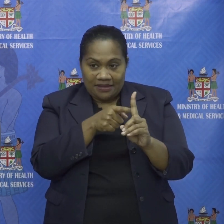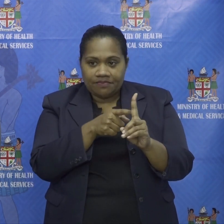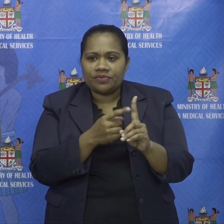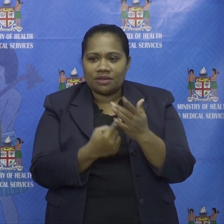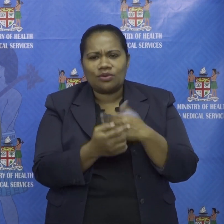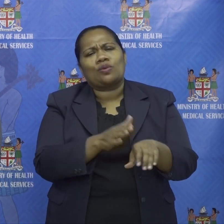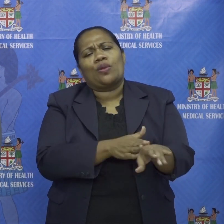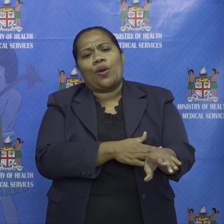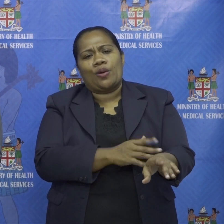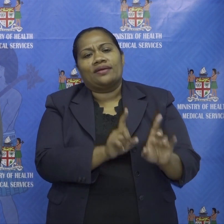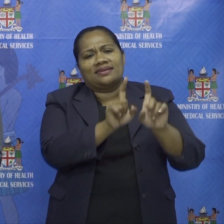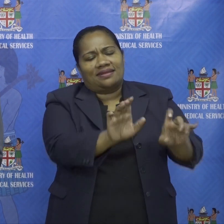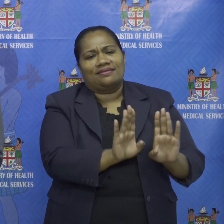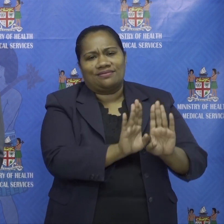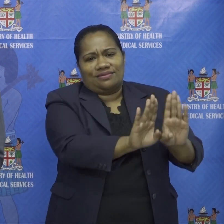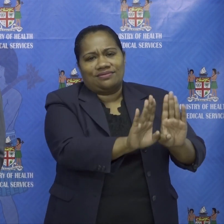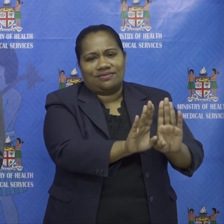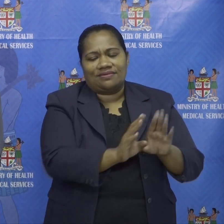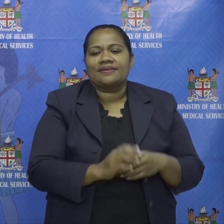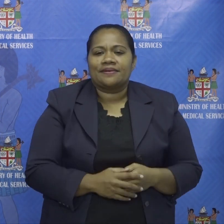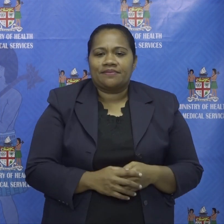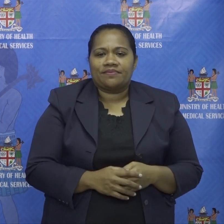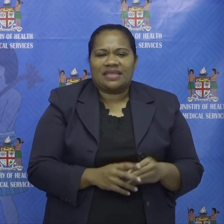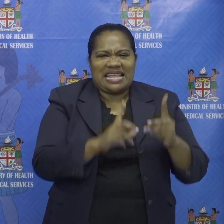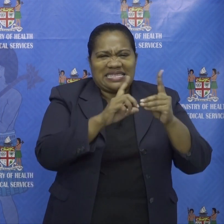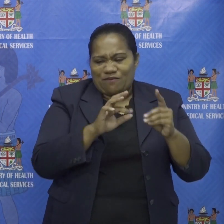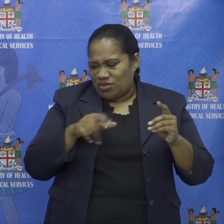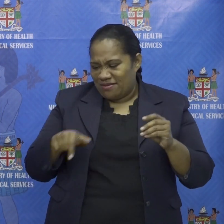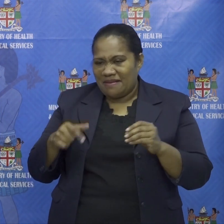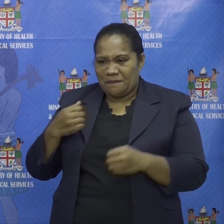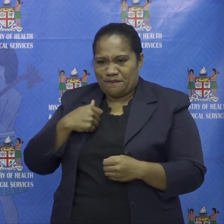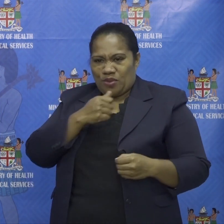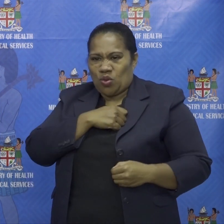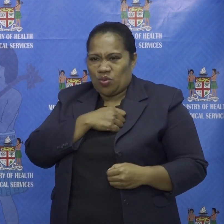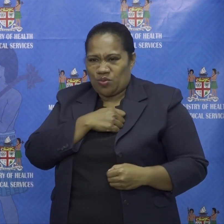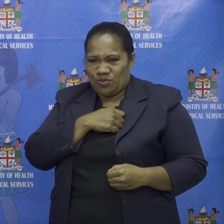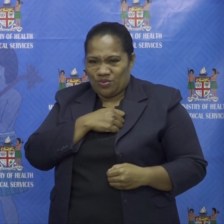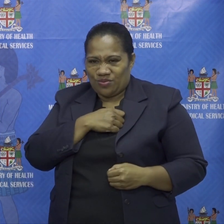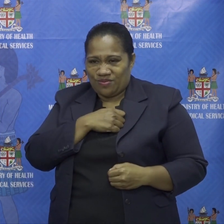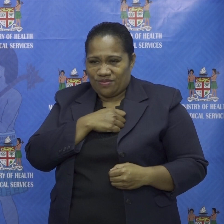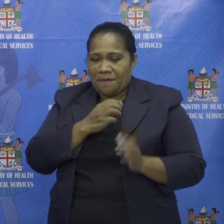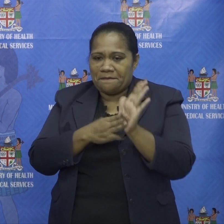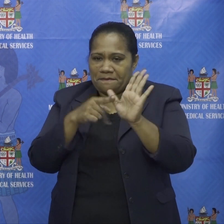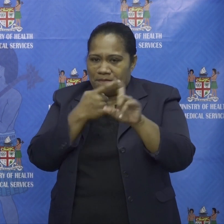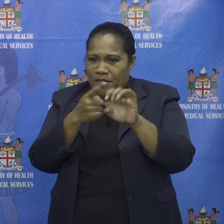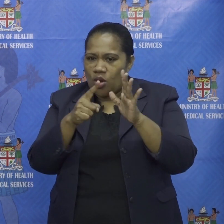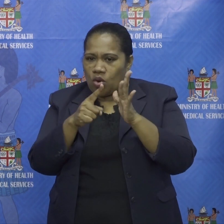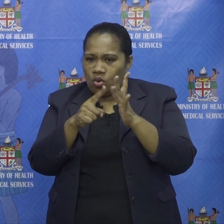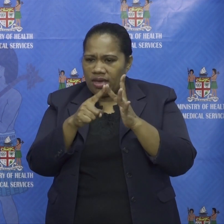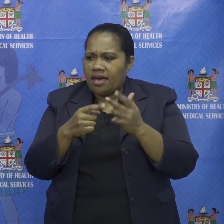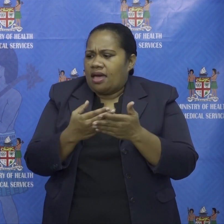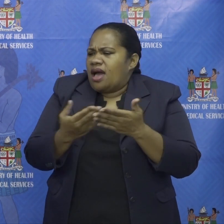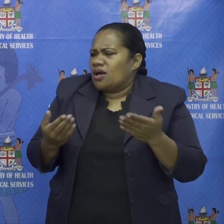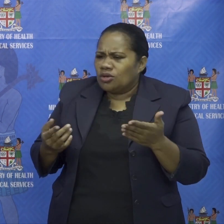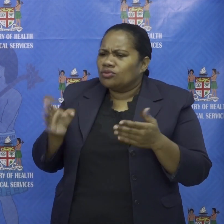quarantine except for the mccoy soldier um how come you missed out uh that information regarding